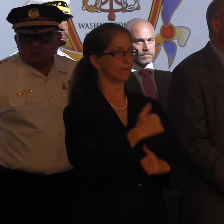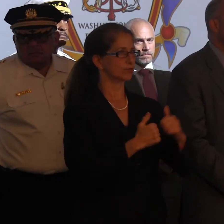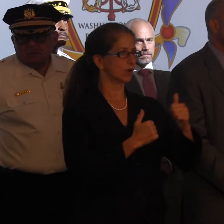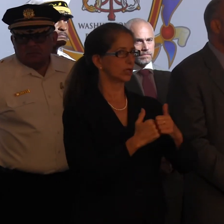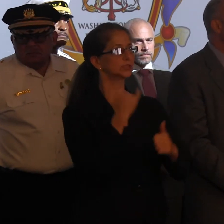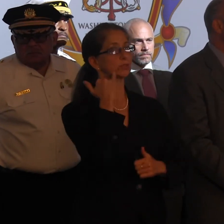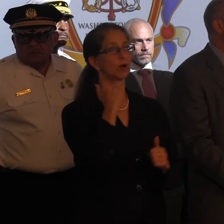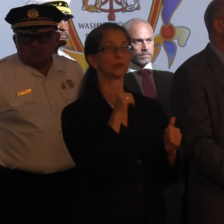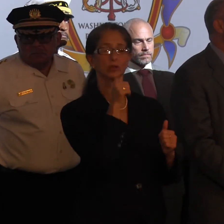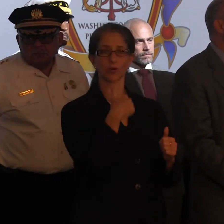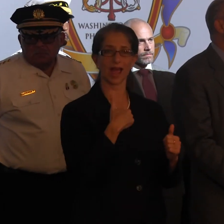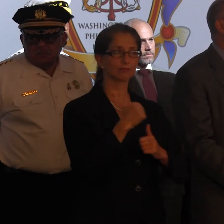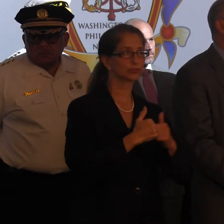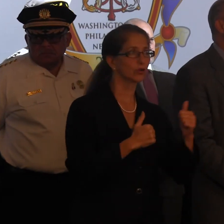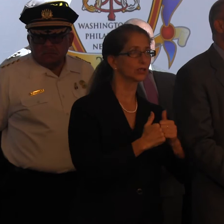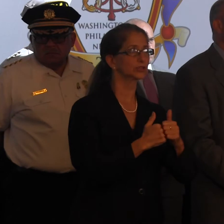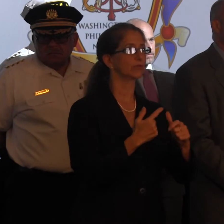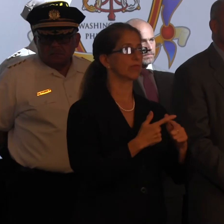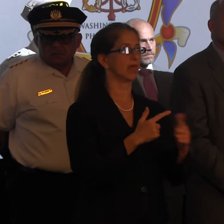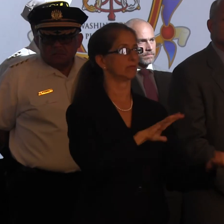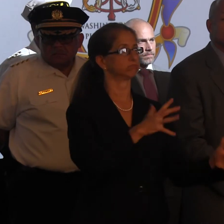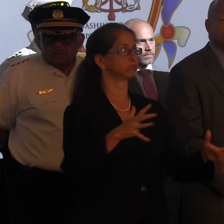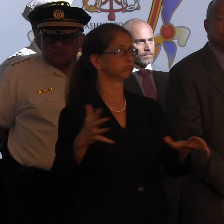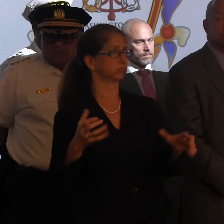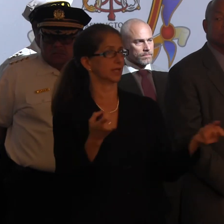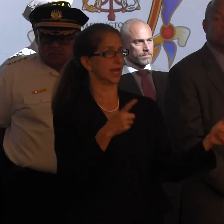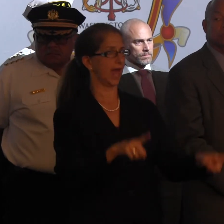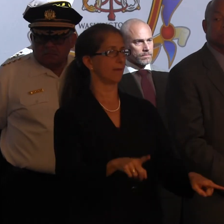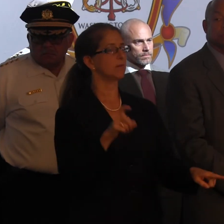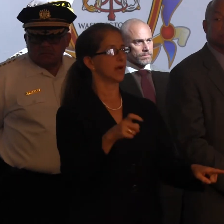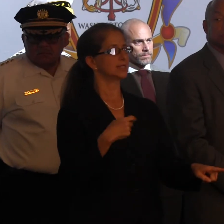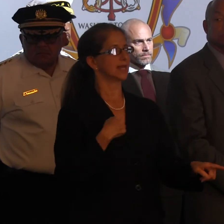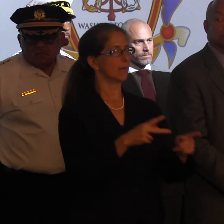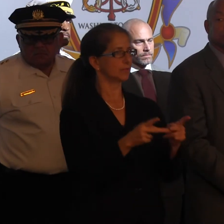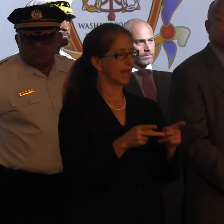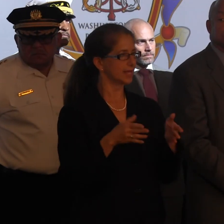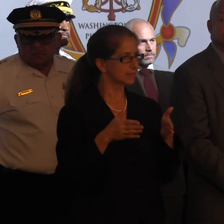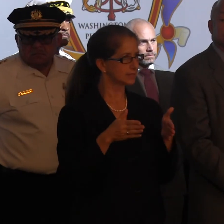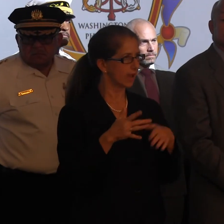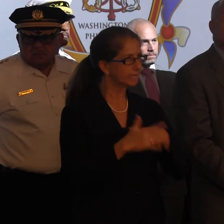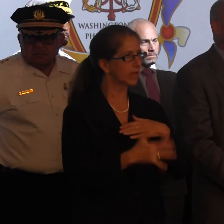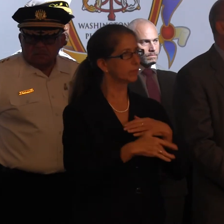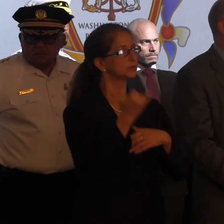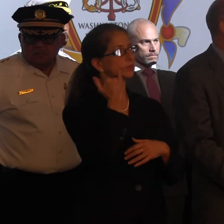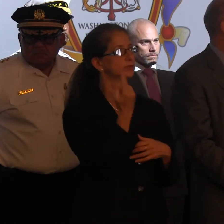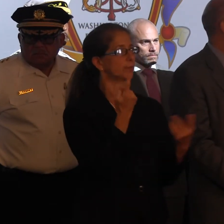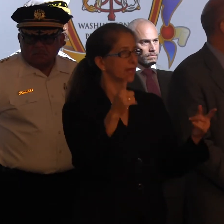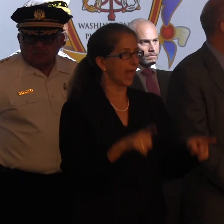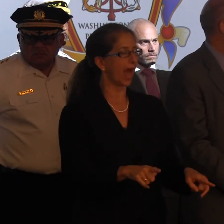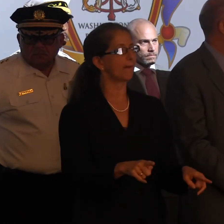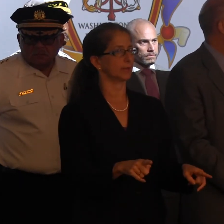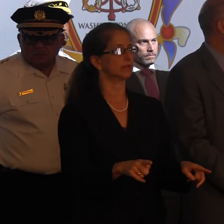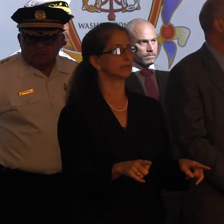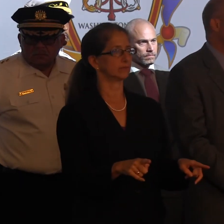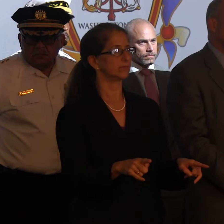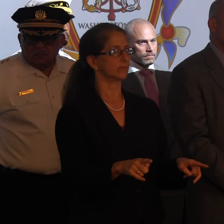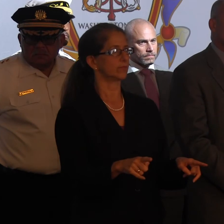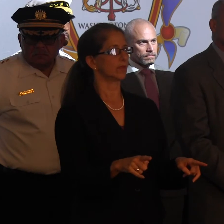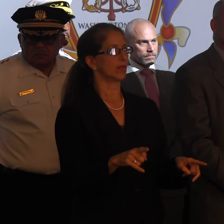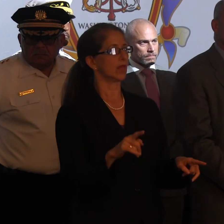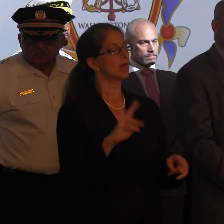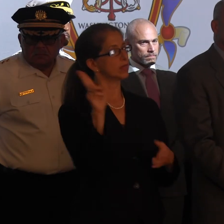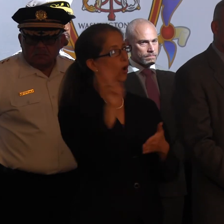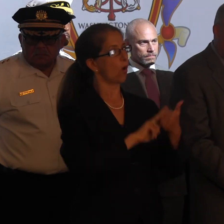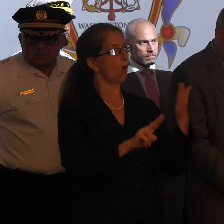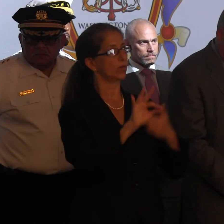If you don't have structure, you have mayhem. And you have to have routes available so if there is an incident, we can certainly get the Holy Father